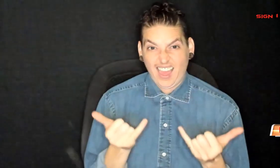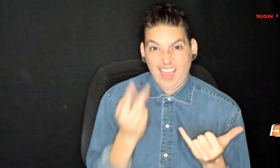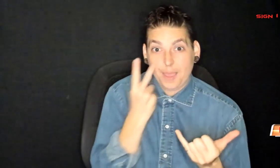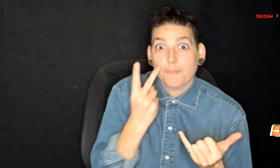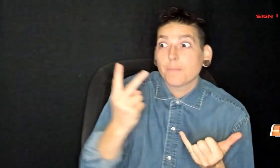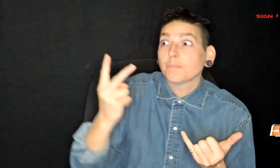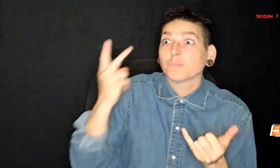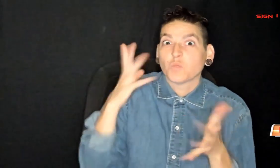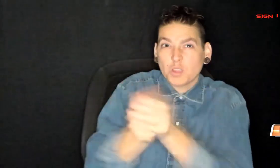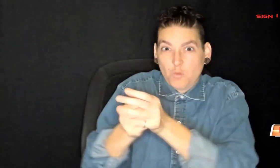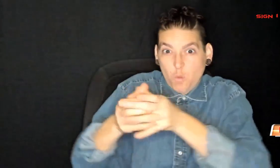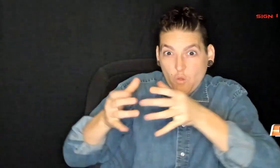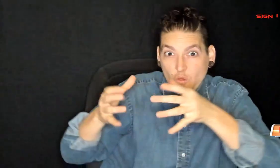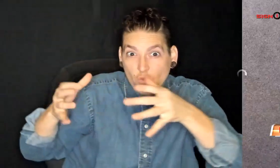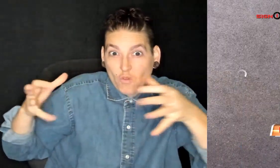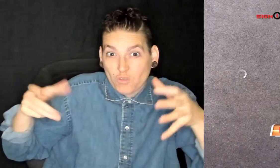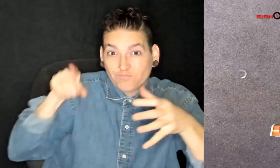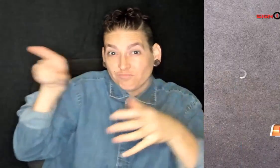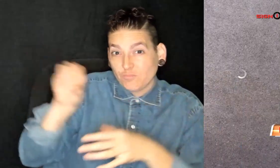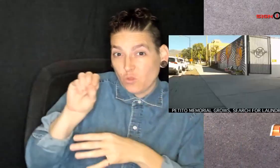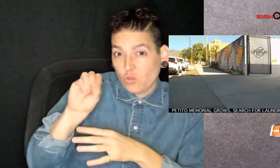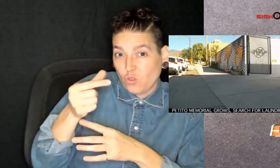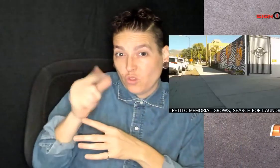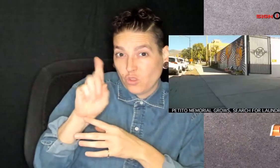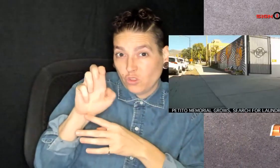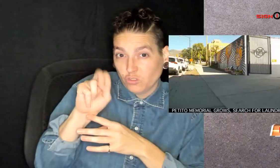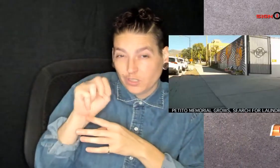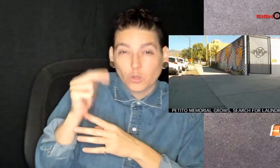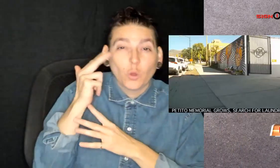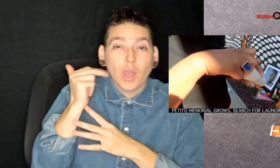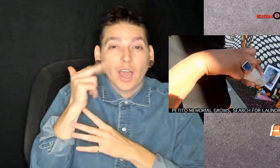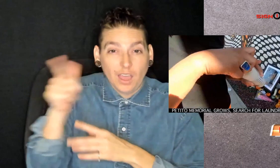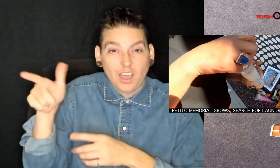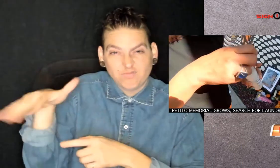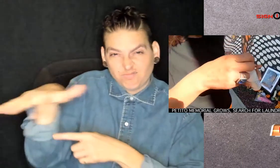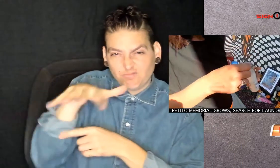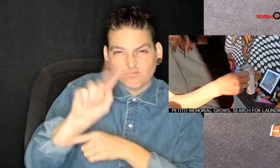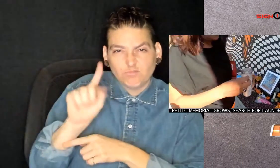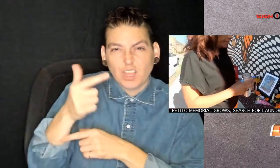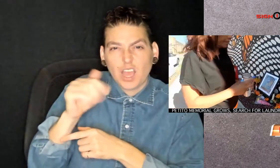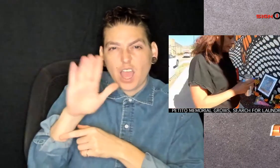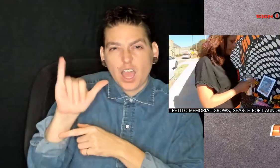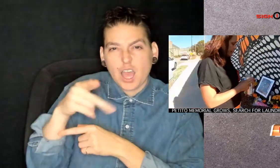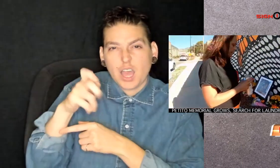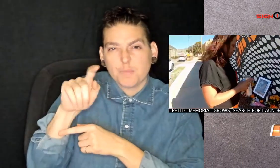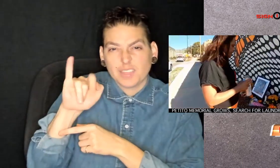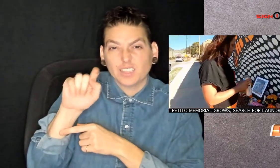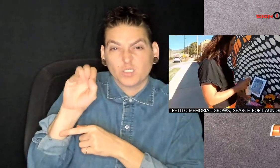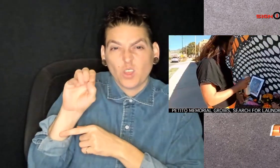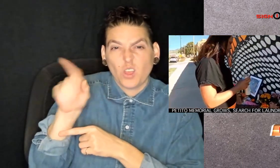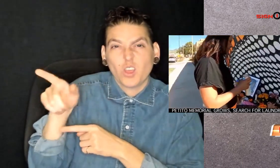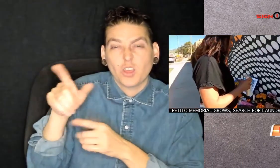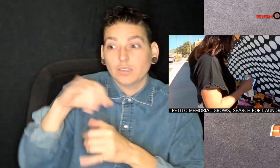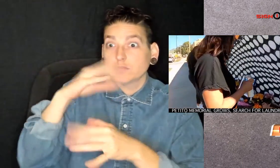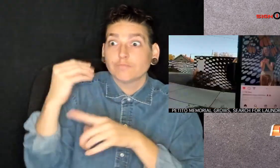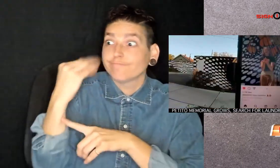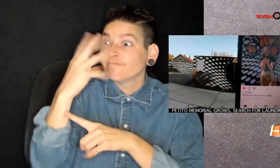There is now a growing memorial in Ogden, Utah, at the spot where Gabby